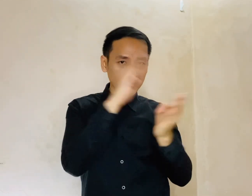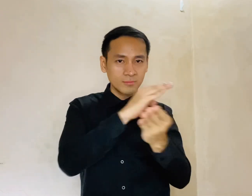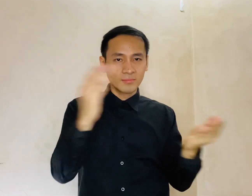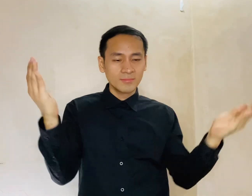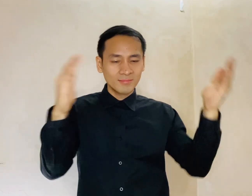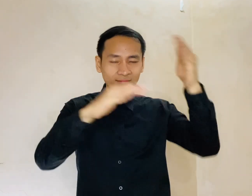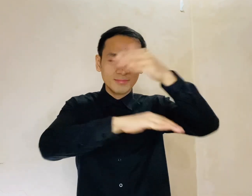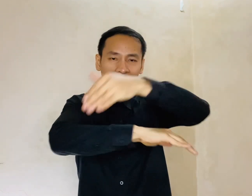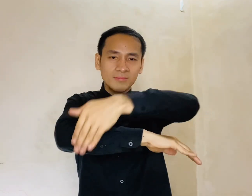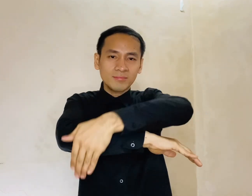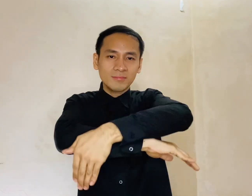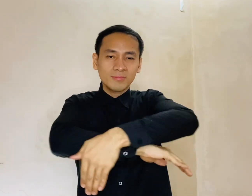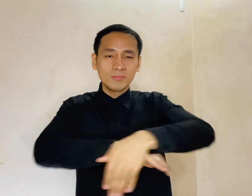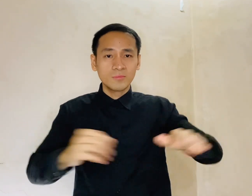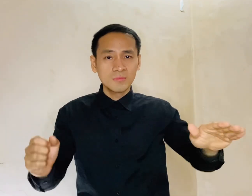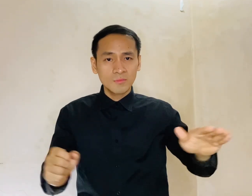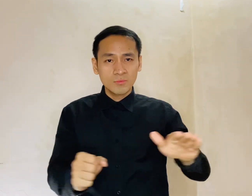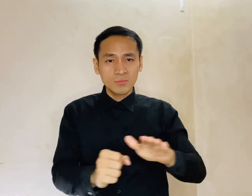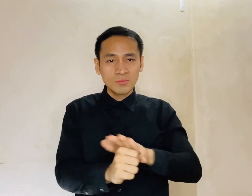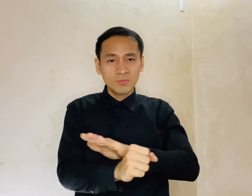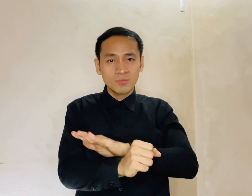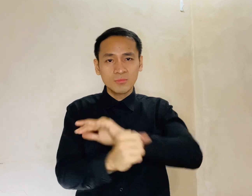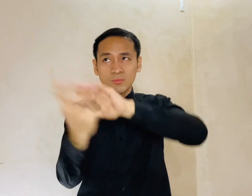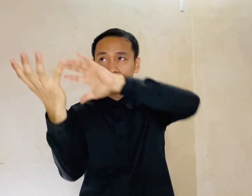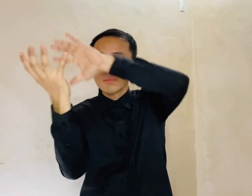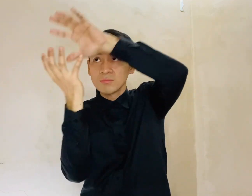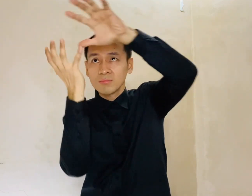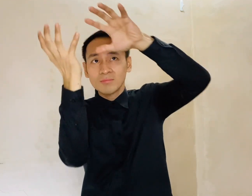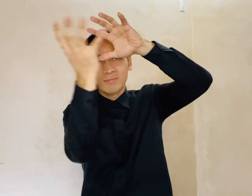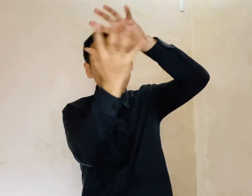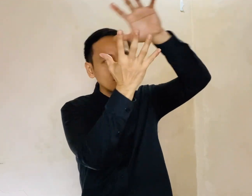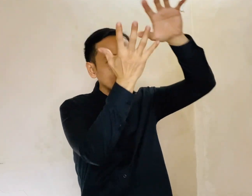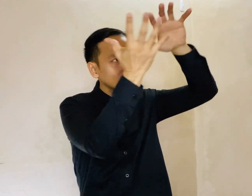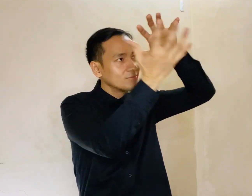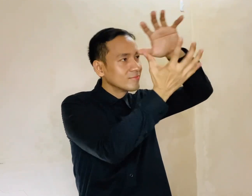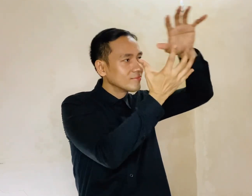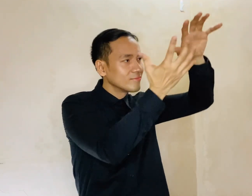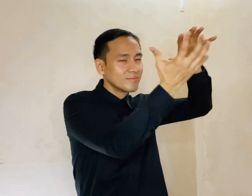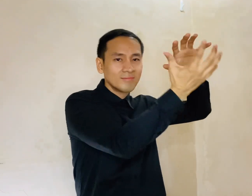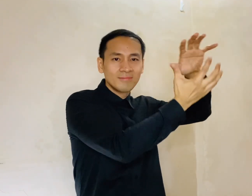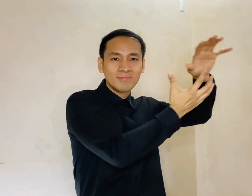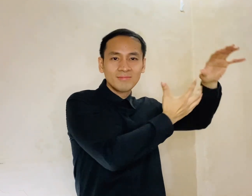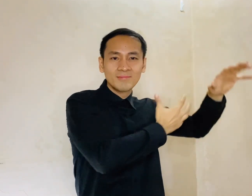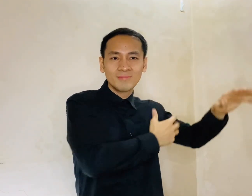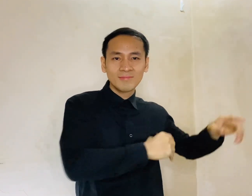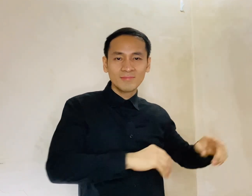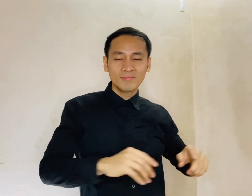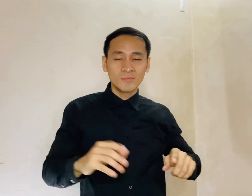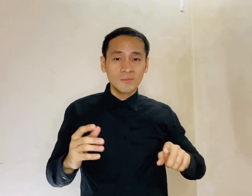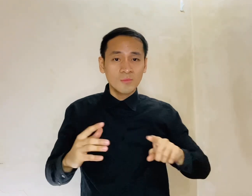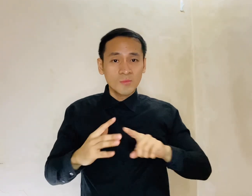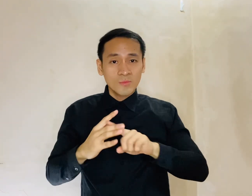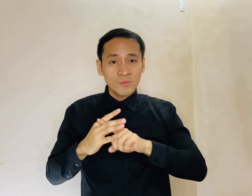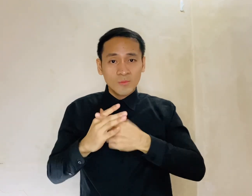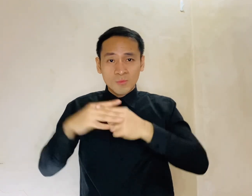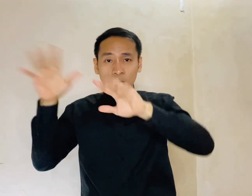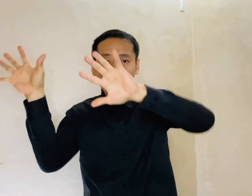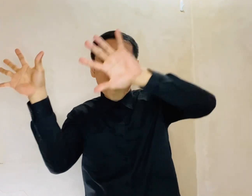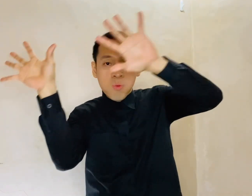dark and full of clouds And that old north wind